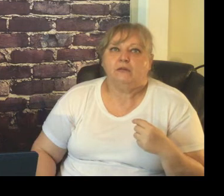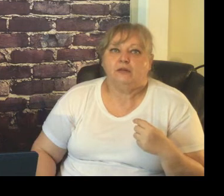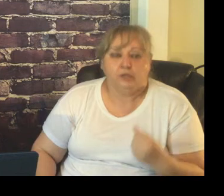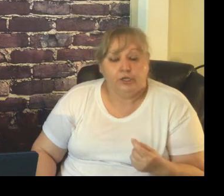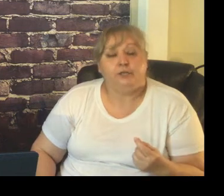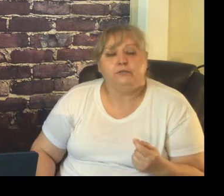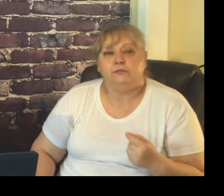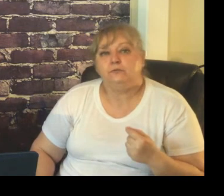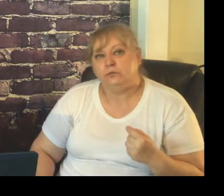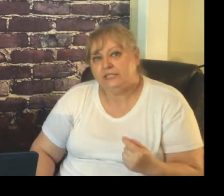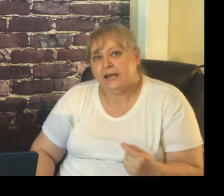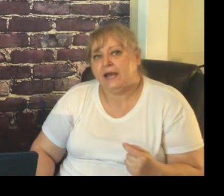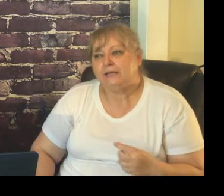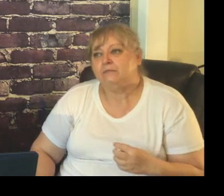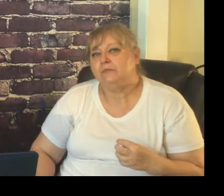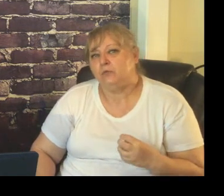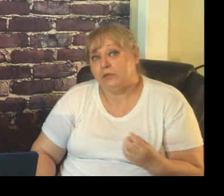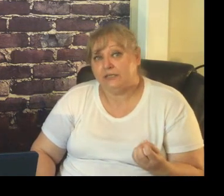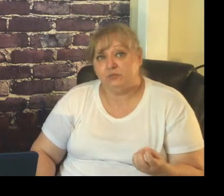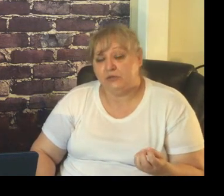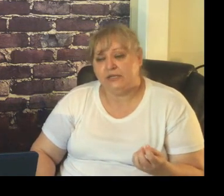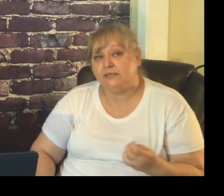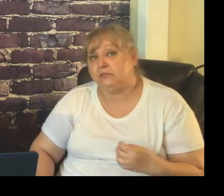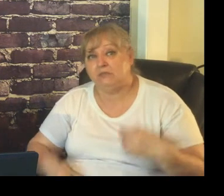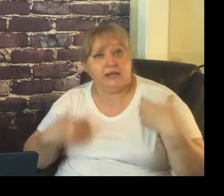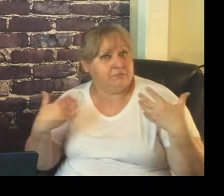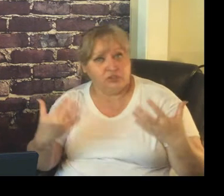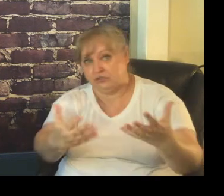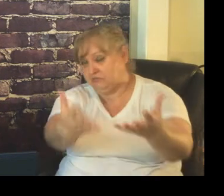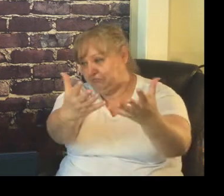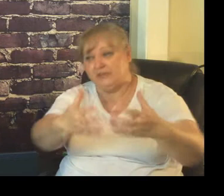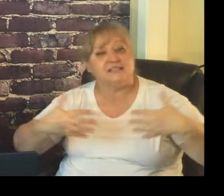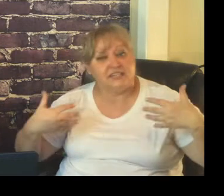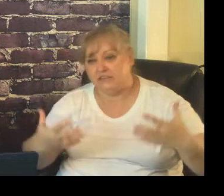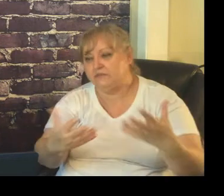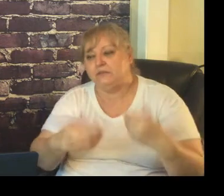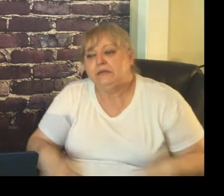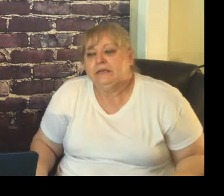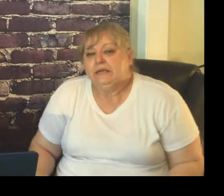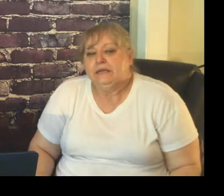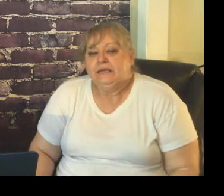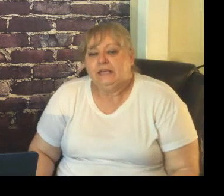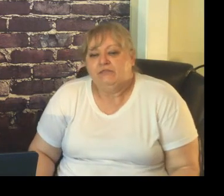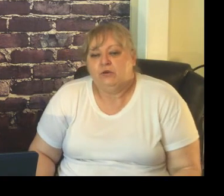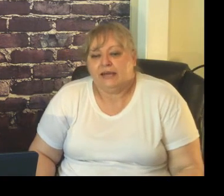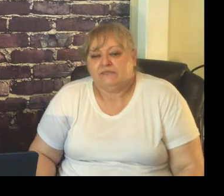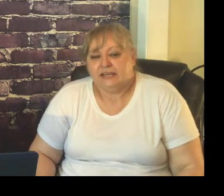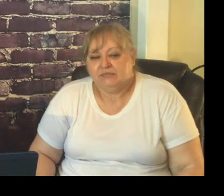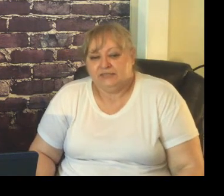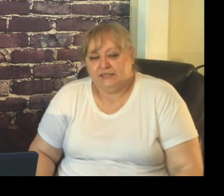learned with time and with experience and I'm just that's a gift if you have time to sit